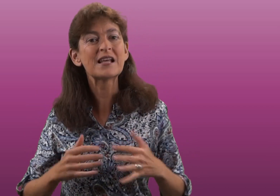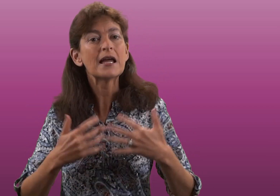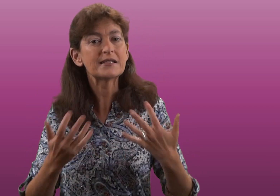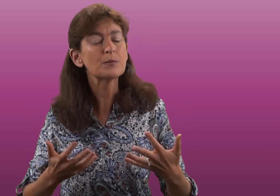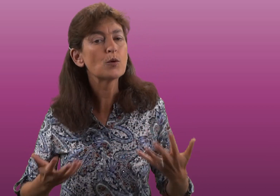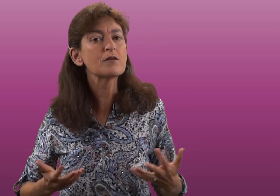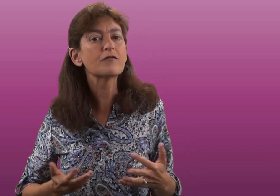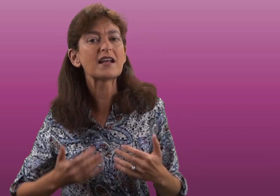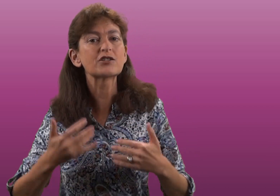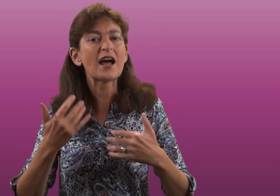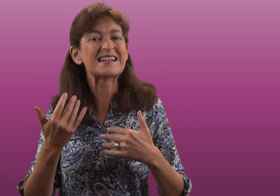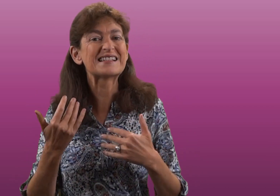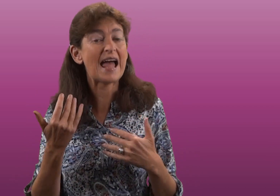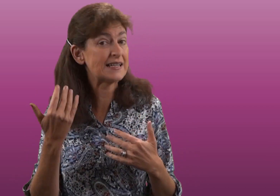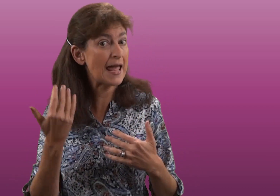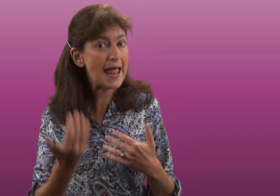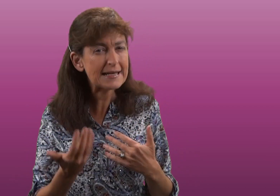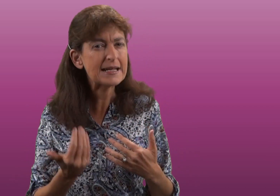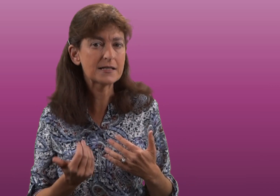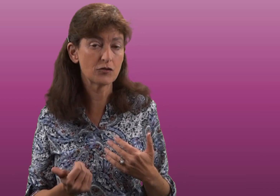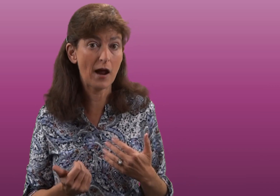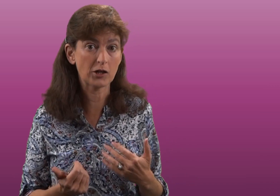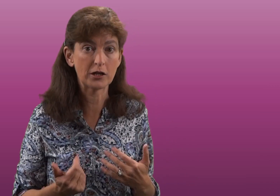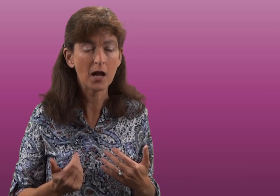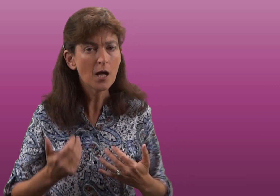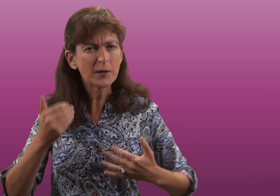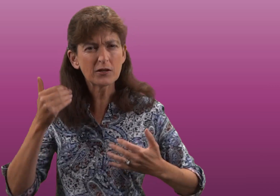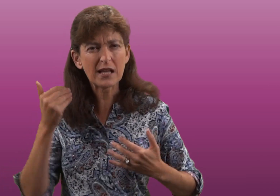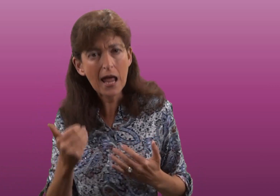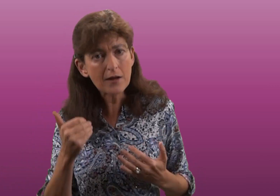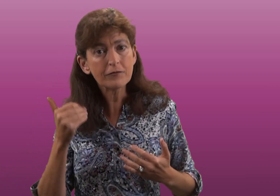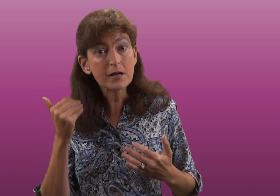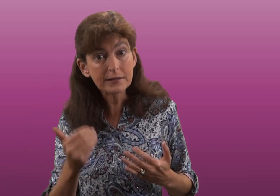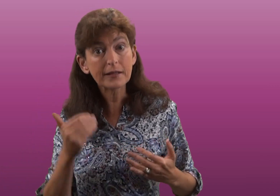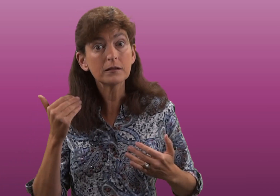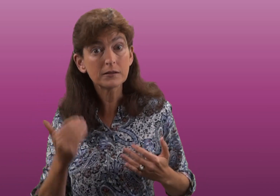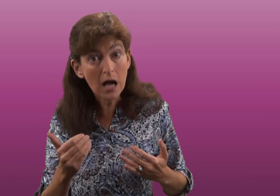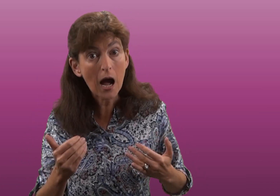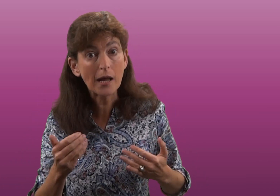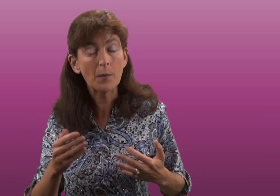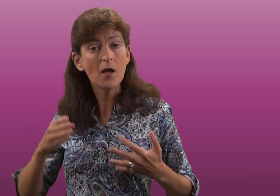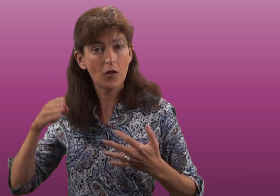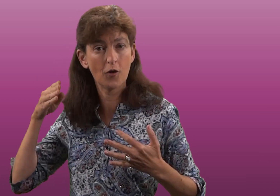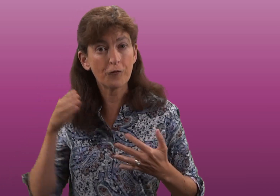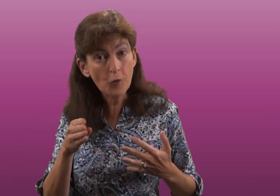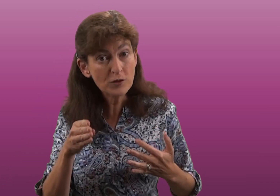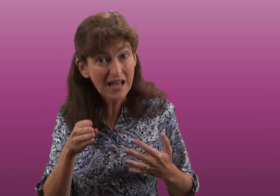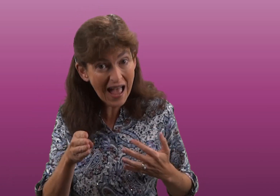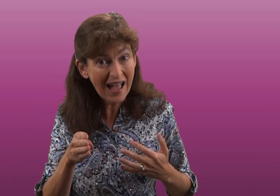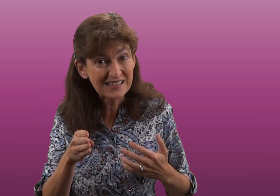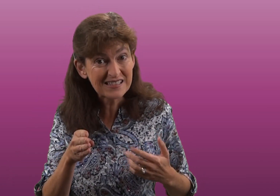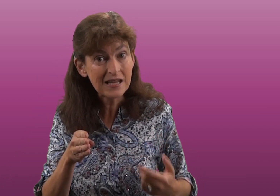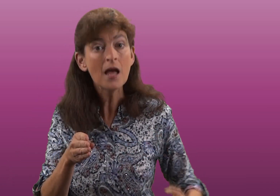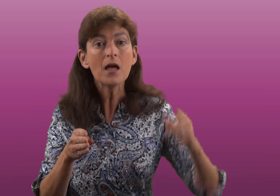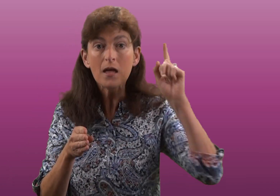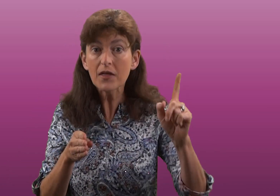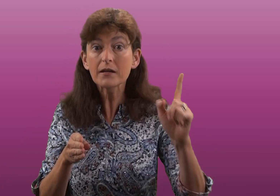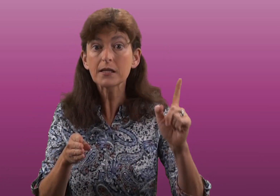it's important for us to understand any interaction. Because every single time that a force acts, there's